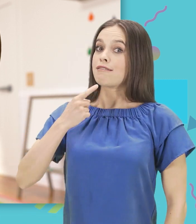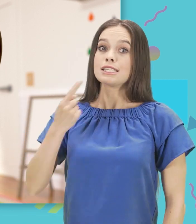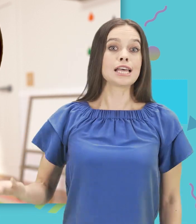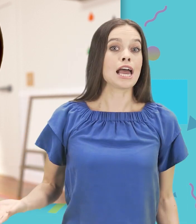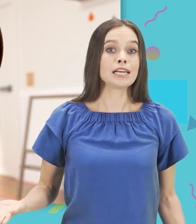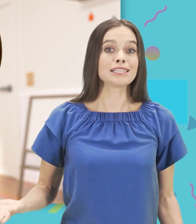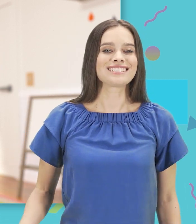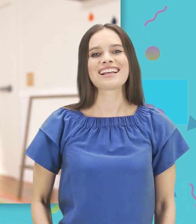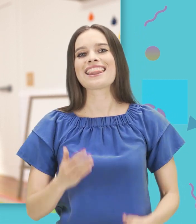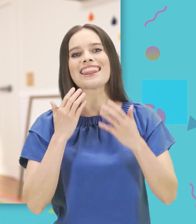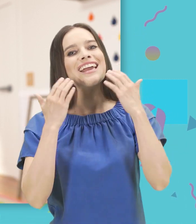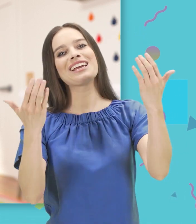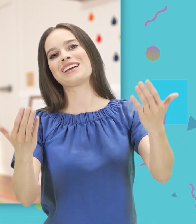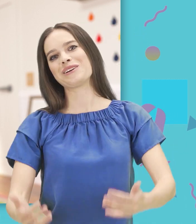say Thank you